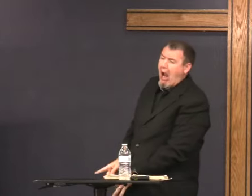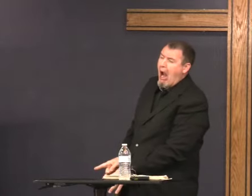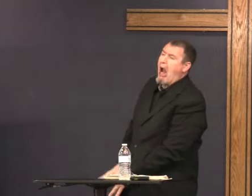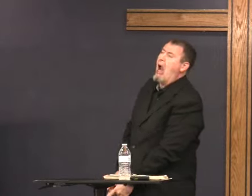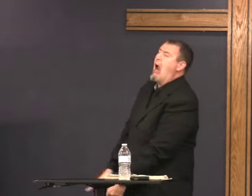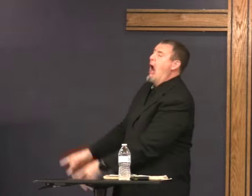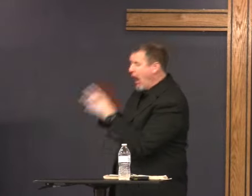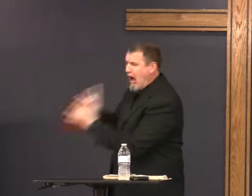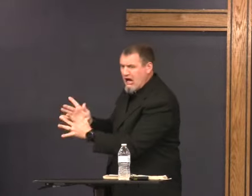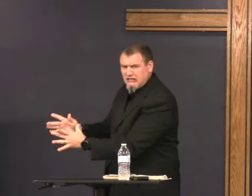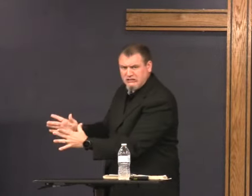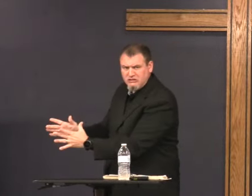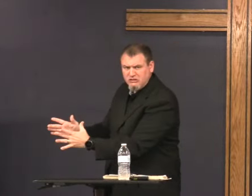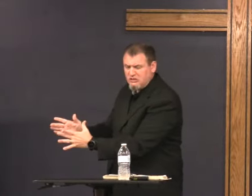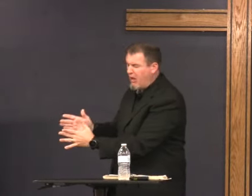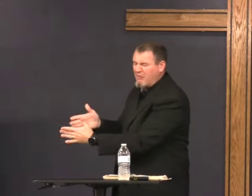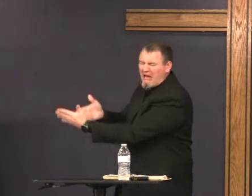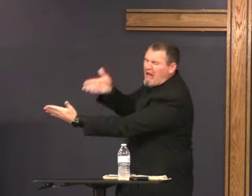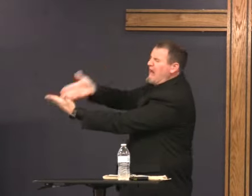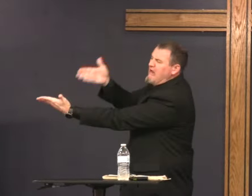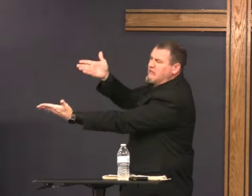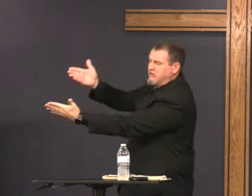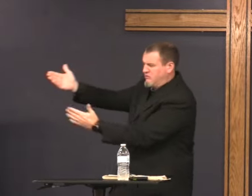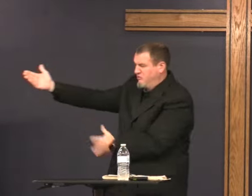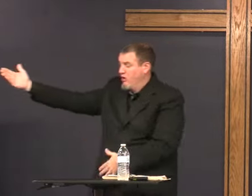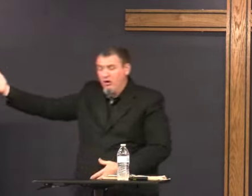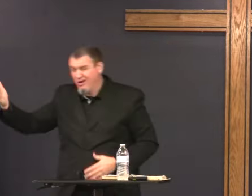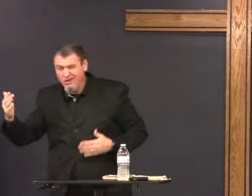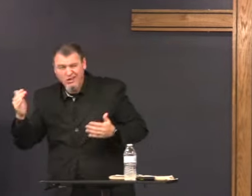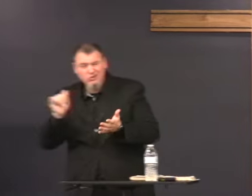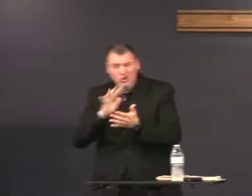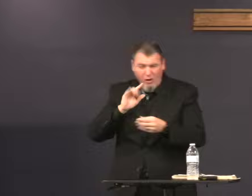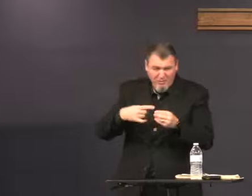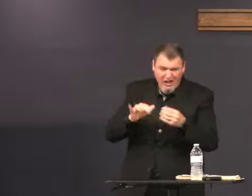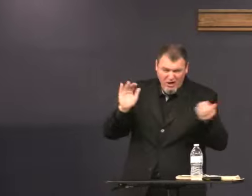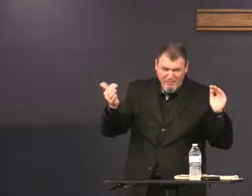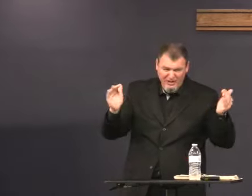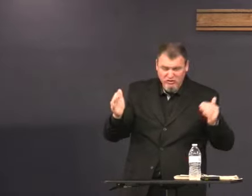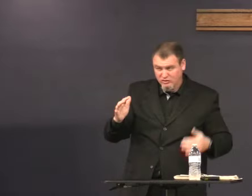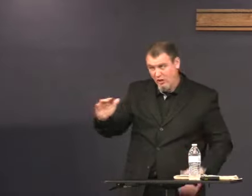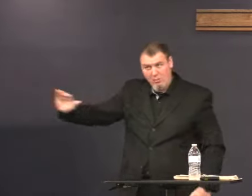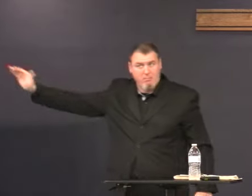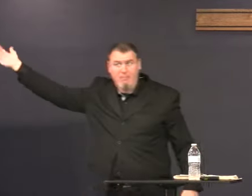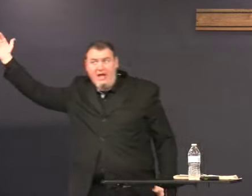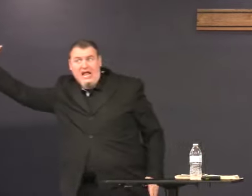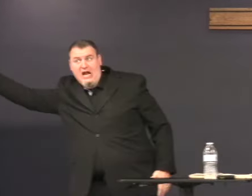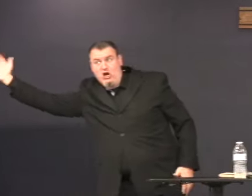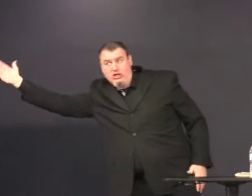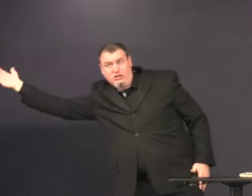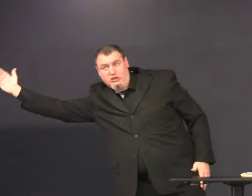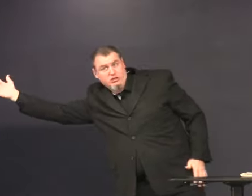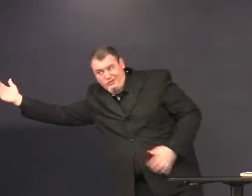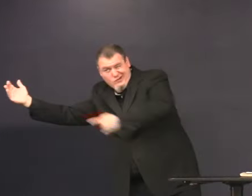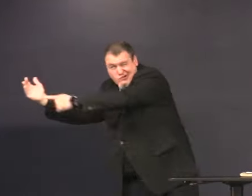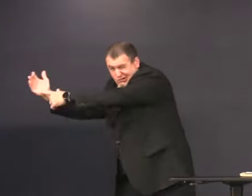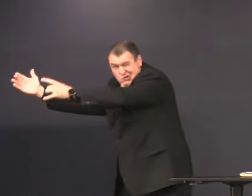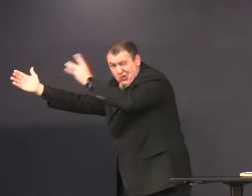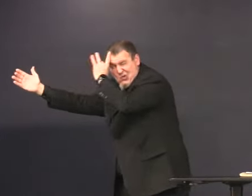And God hates it. He hates it. Talk about comparisons. This is way